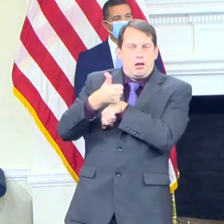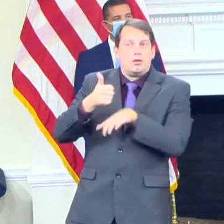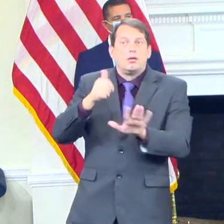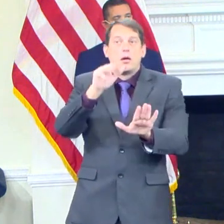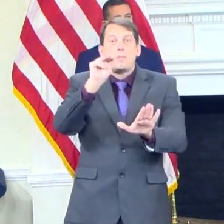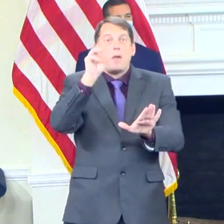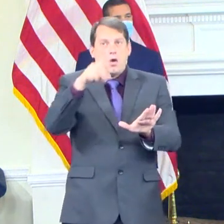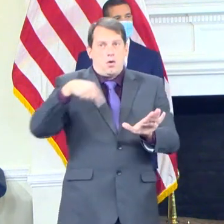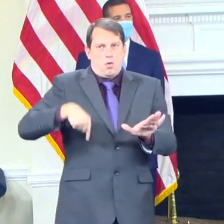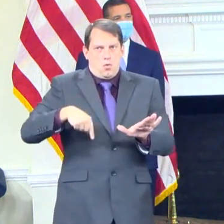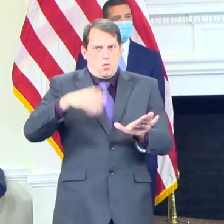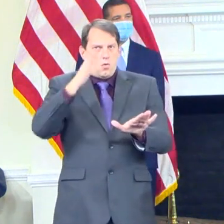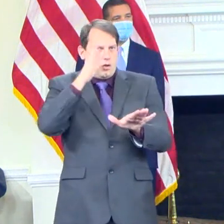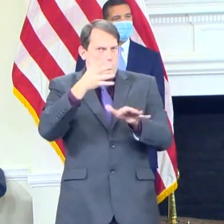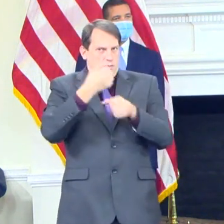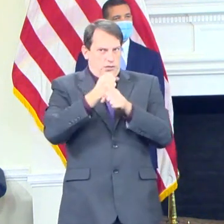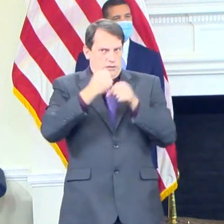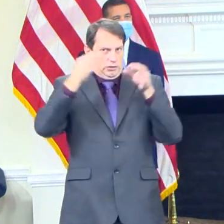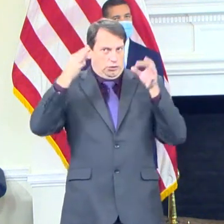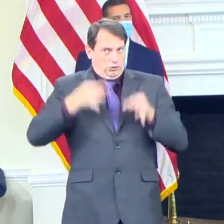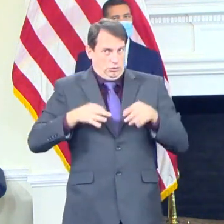sure it's not going to be the crazy QAnon guy.